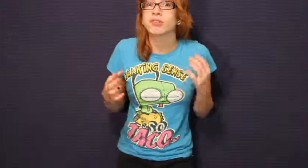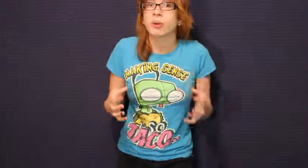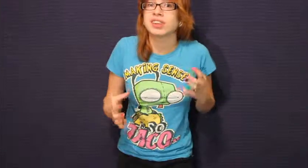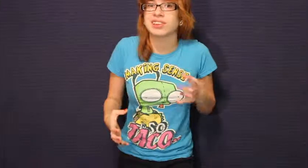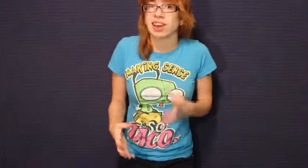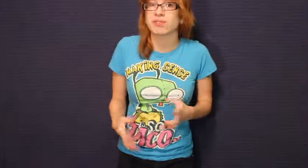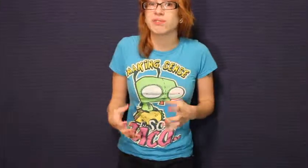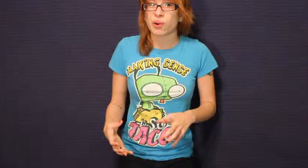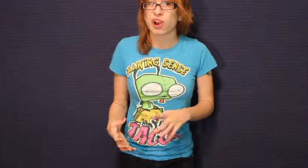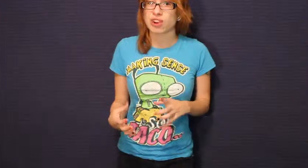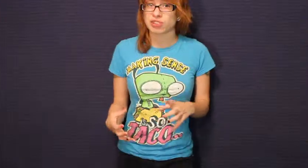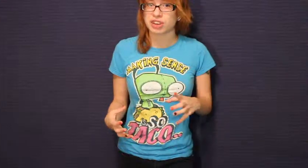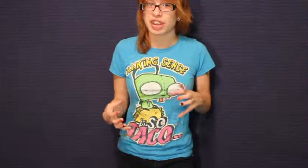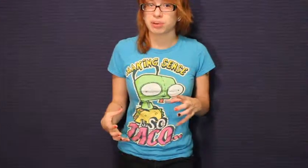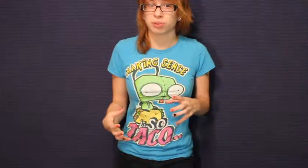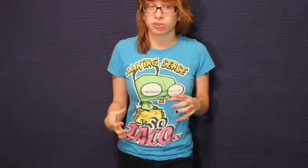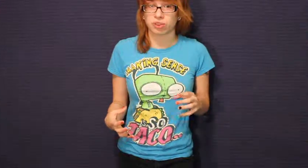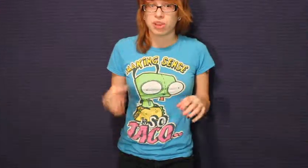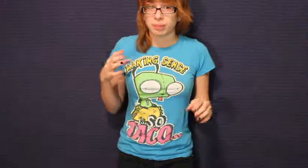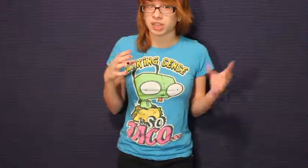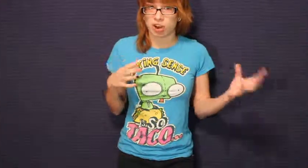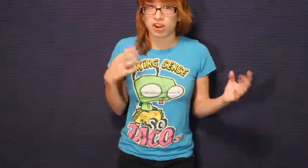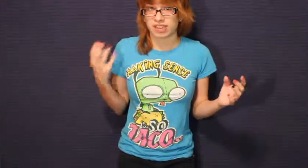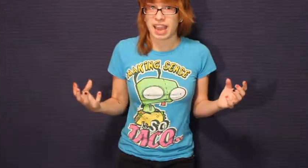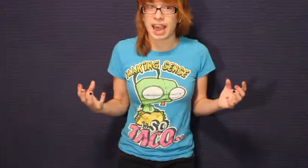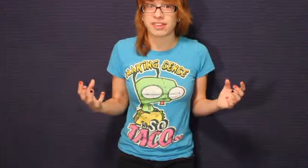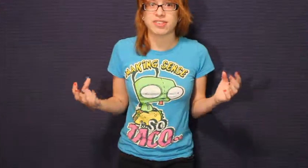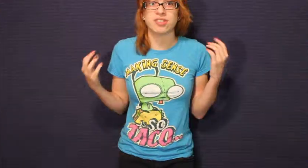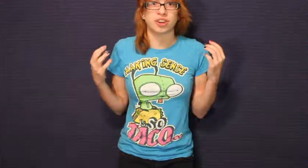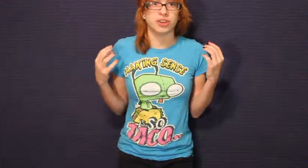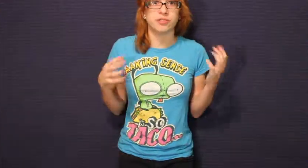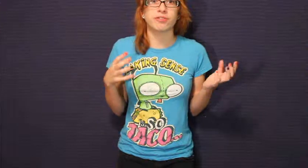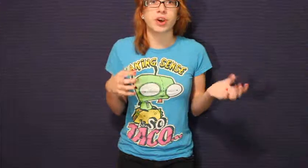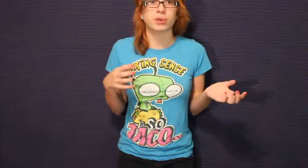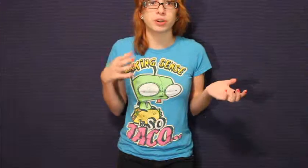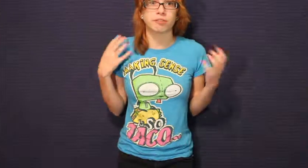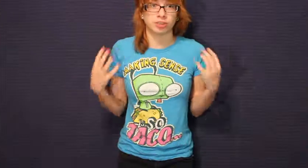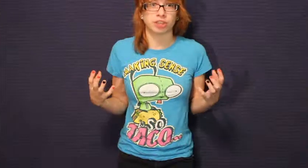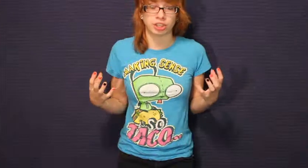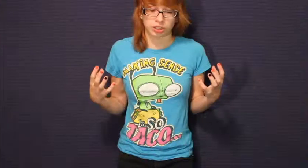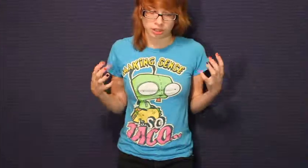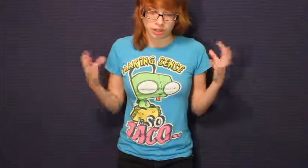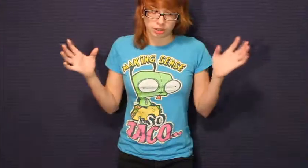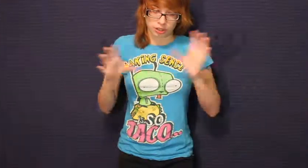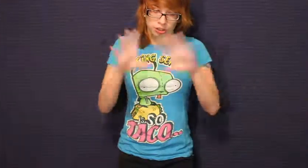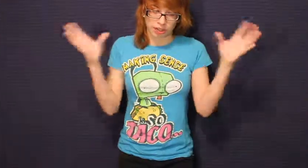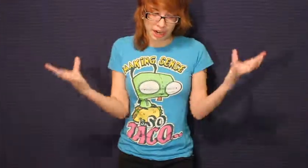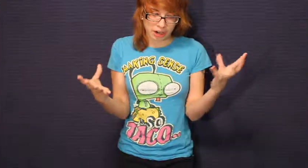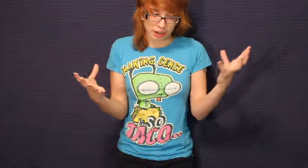14,400 animals being dogs and cats in their New Folk Virginia little area